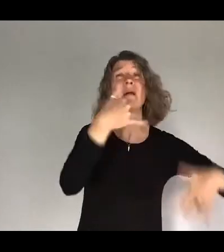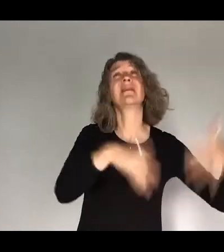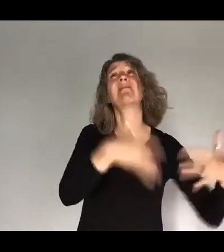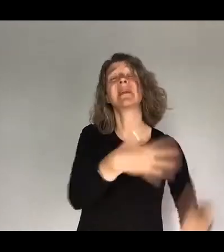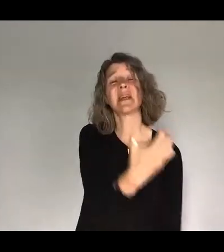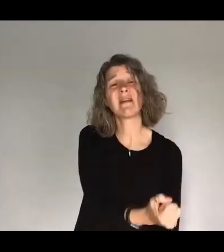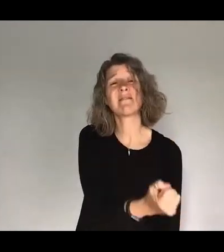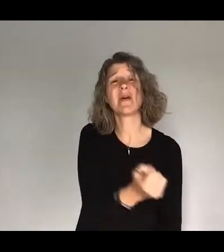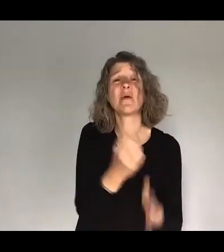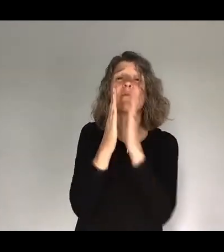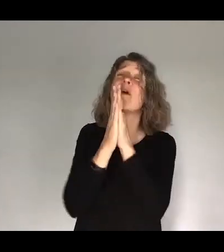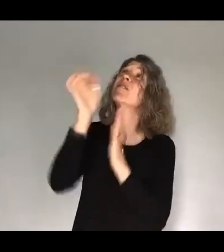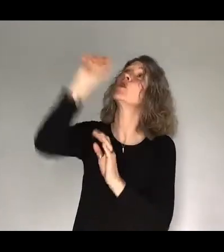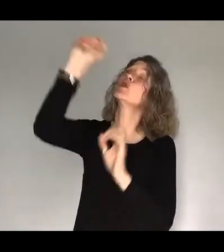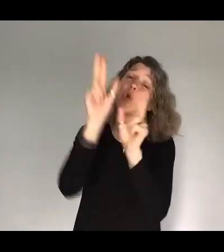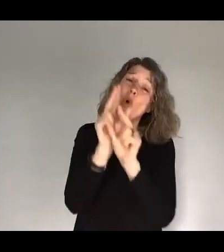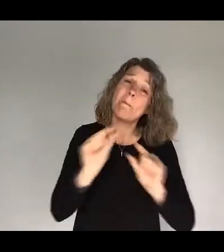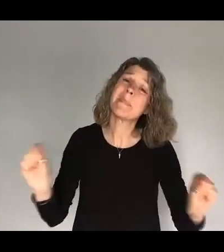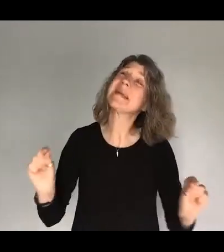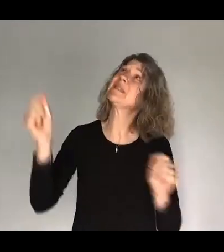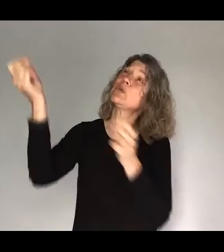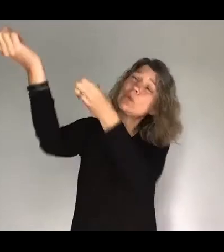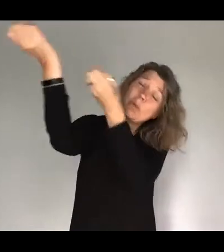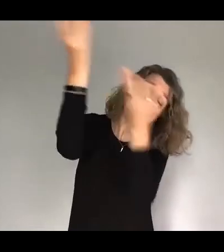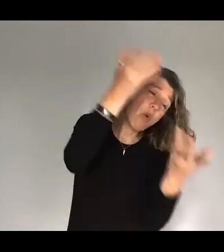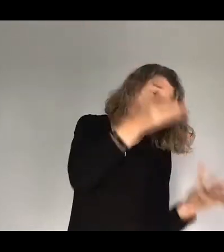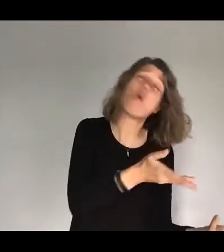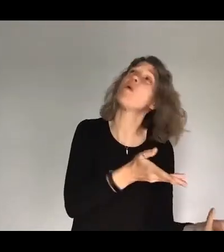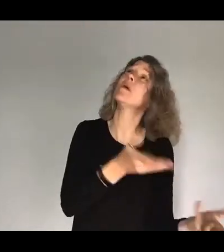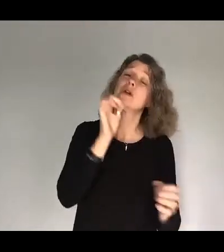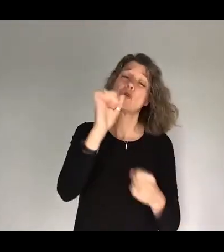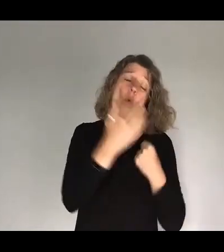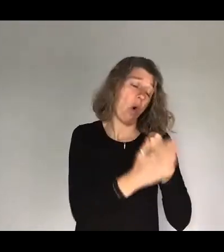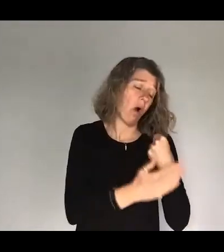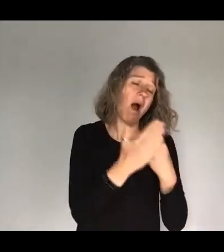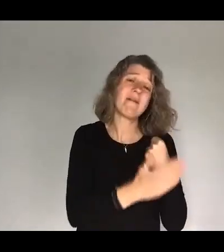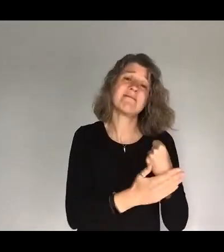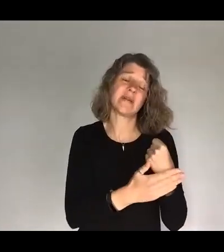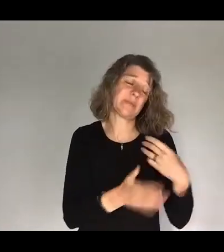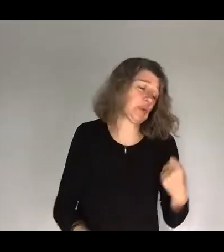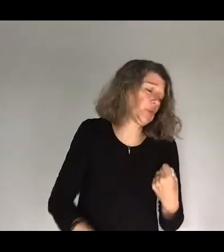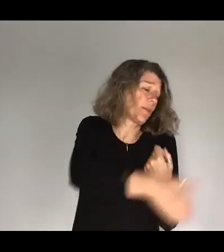peace to be poured out, for your comfort to encircle those who love you,